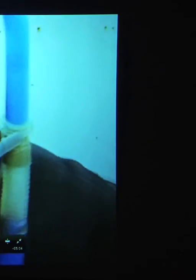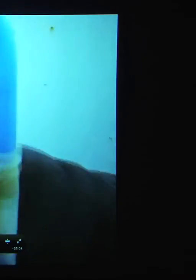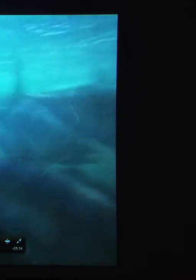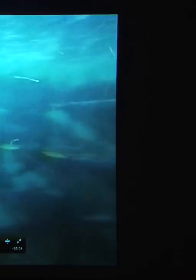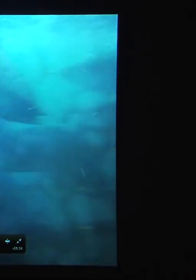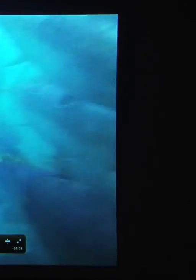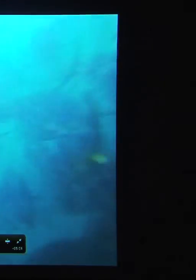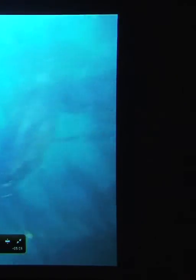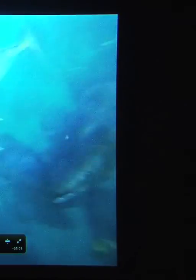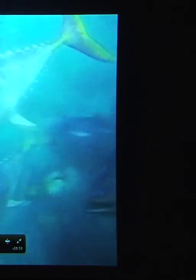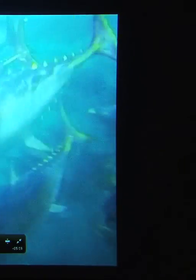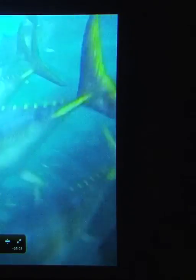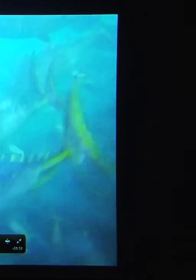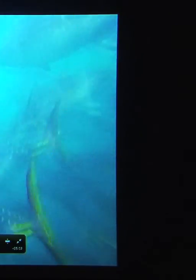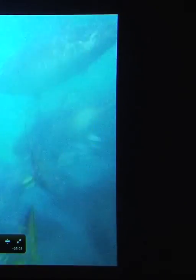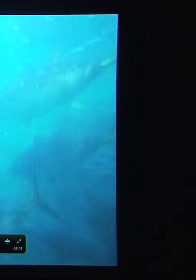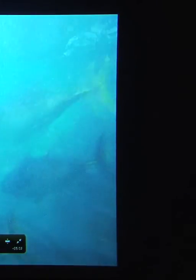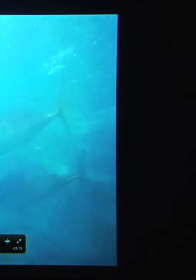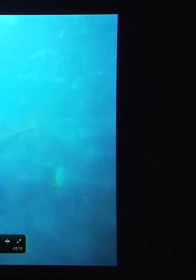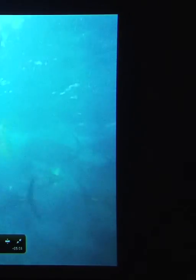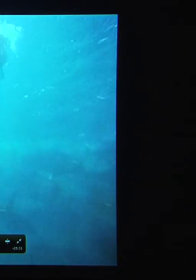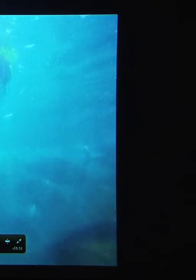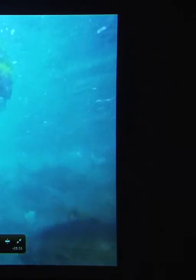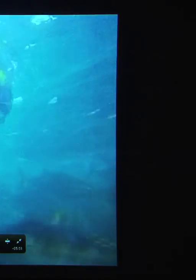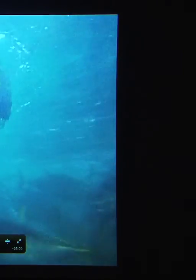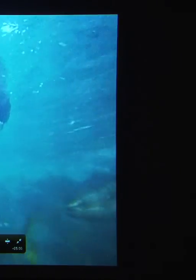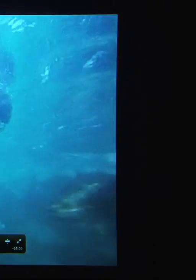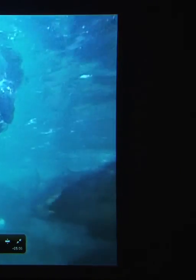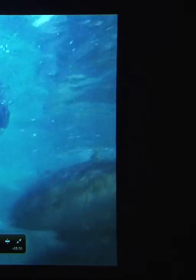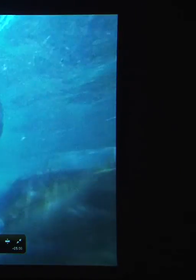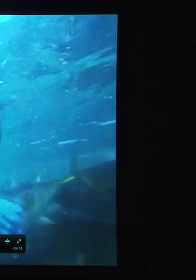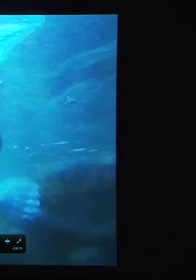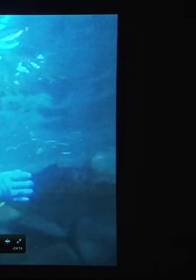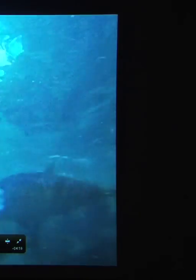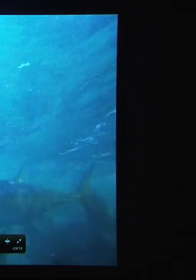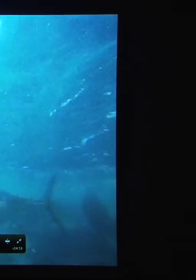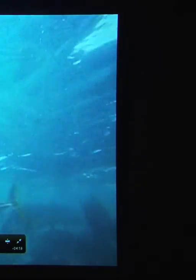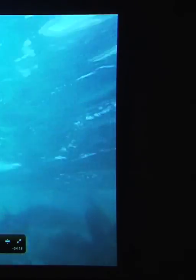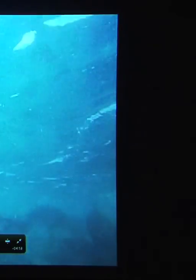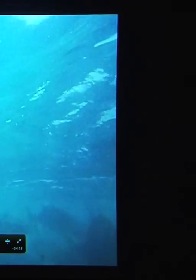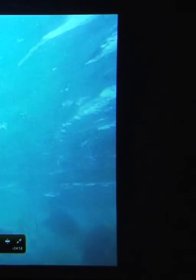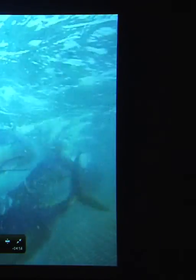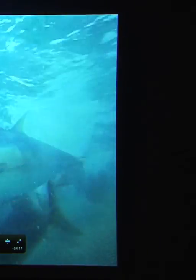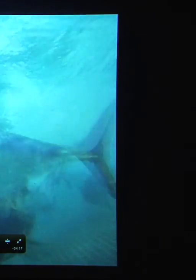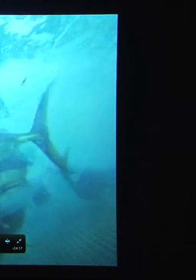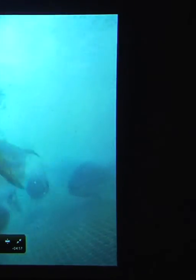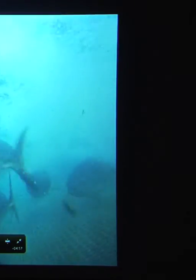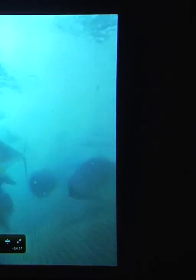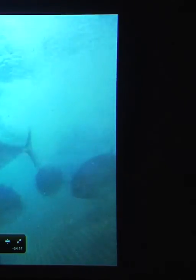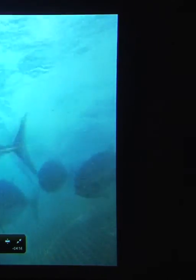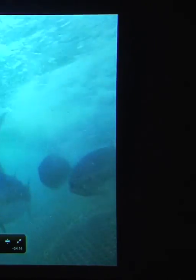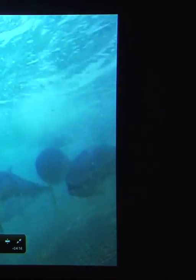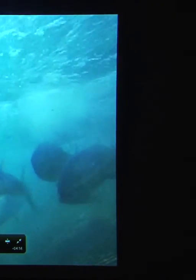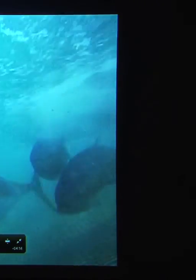kilometers out of sea, and leave them back on an arduous tuna drive, home to their tuna farms in